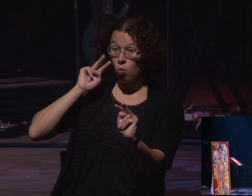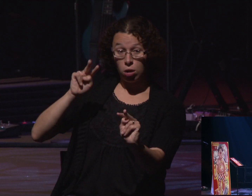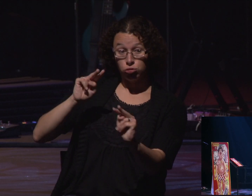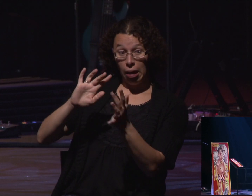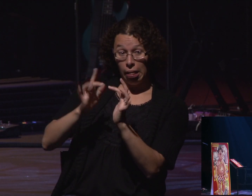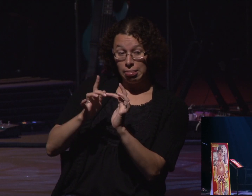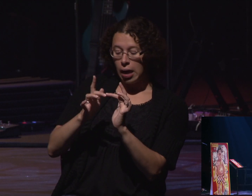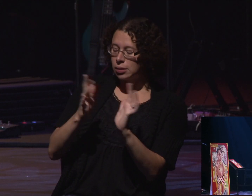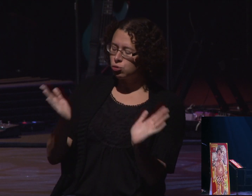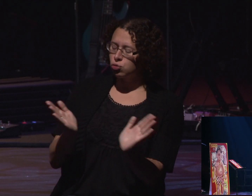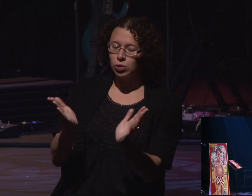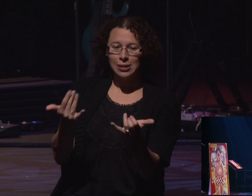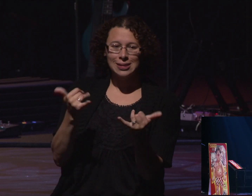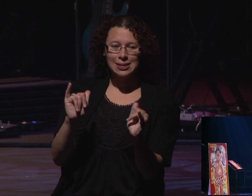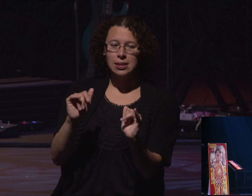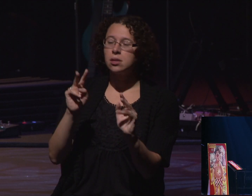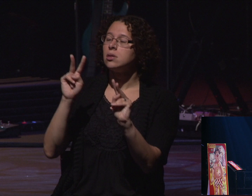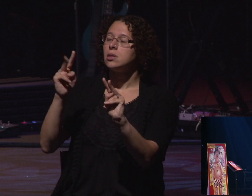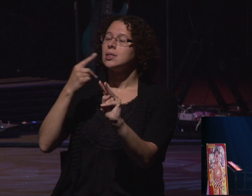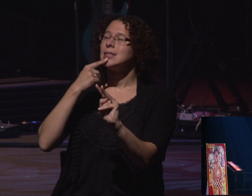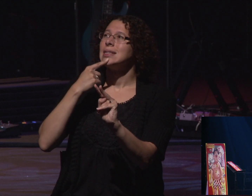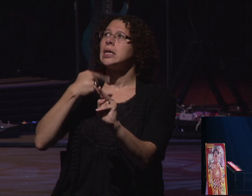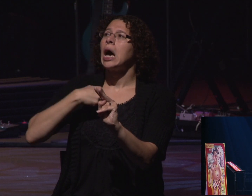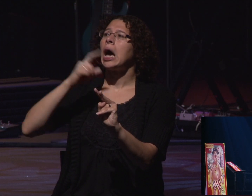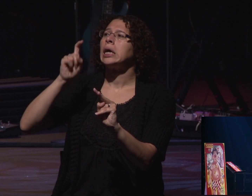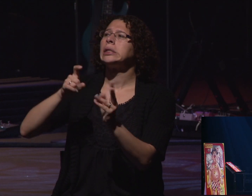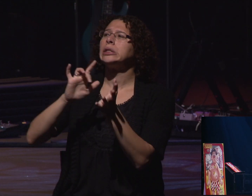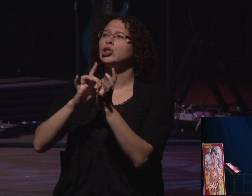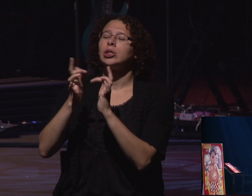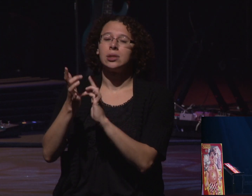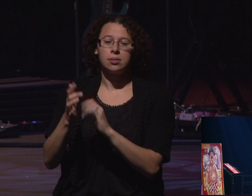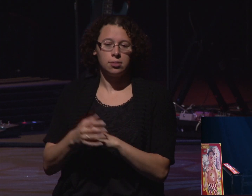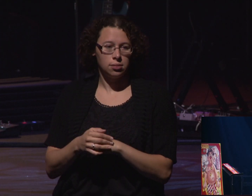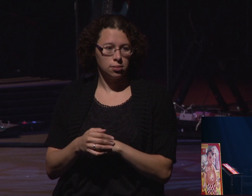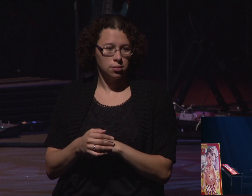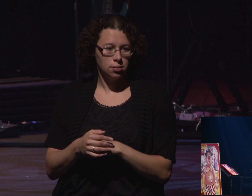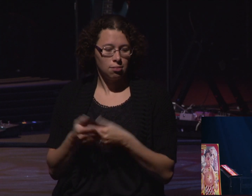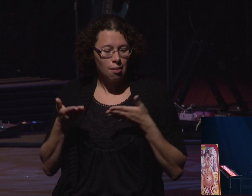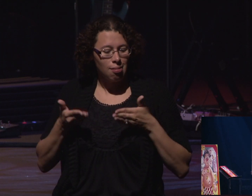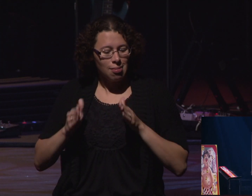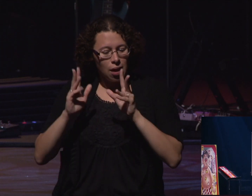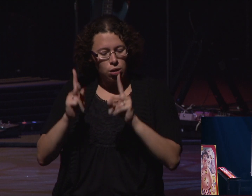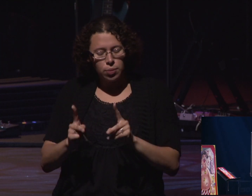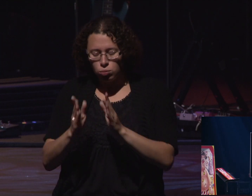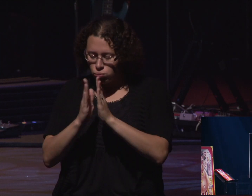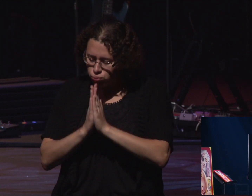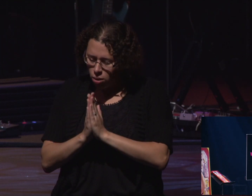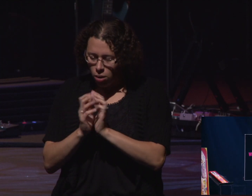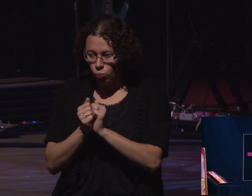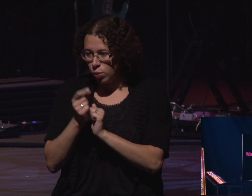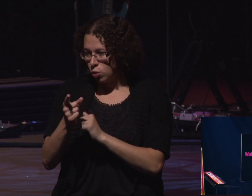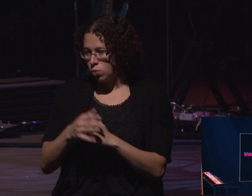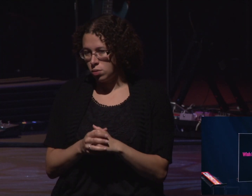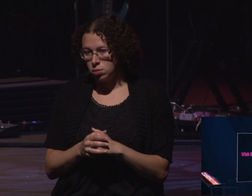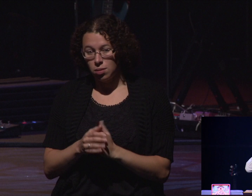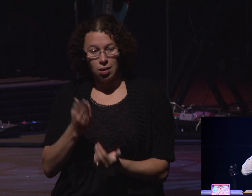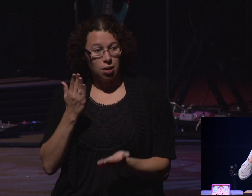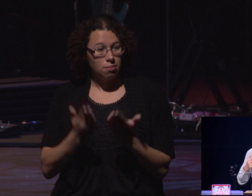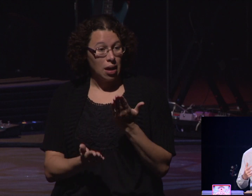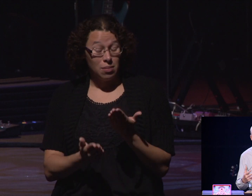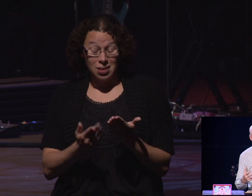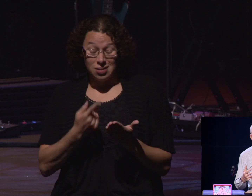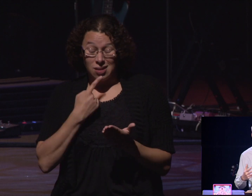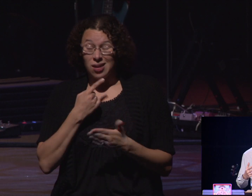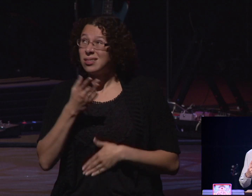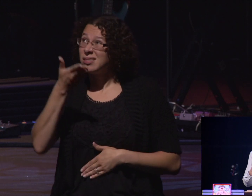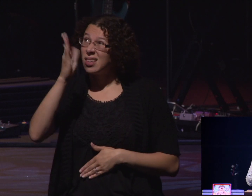we encourage you just to put an I need Jesus in there. Let someone pray with you and encourage you. Or maybe you have this place where you just go, God, I need a new